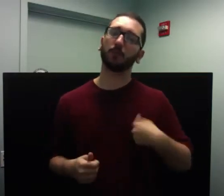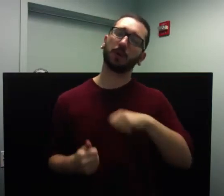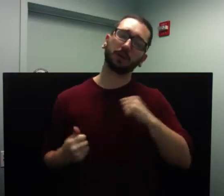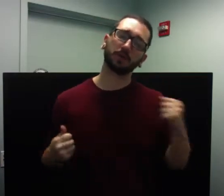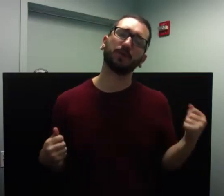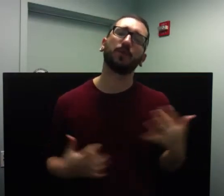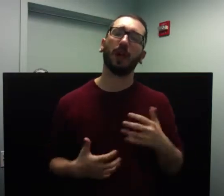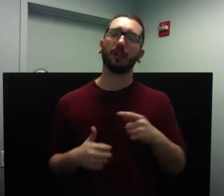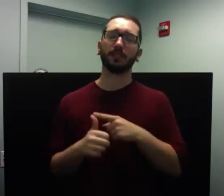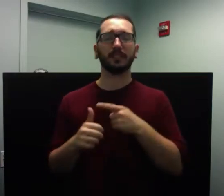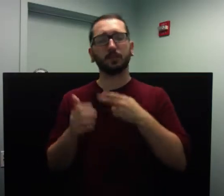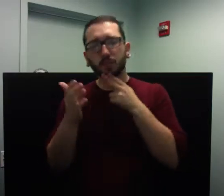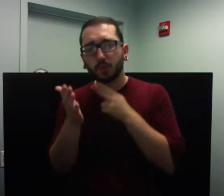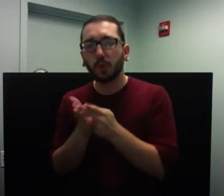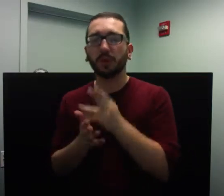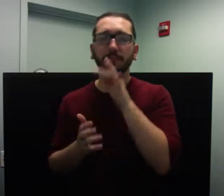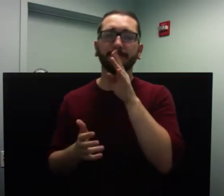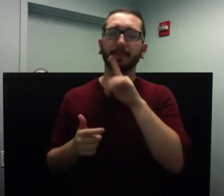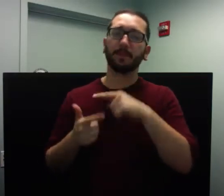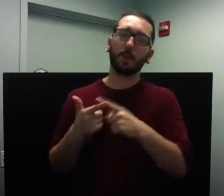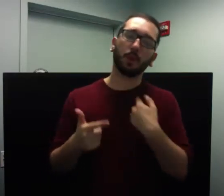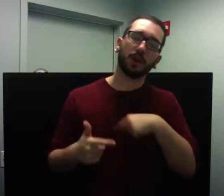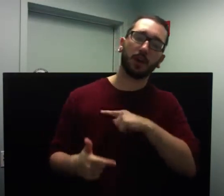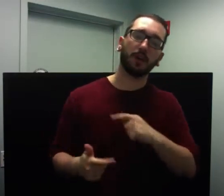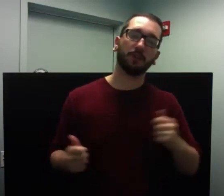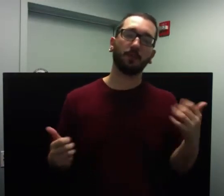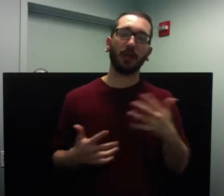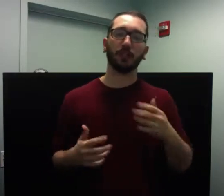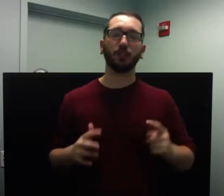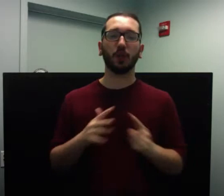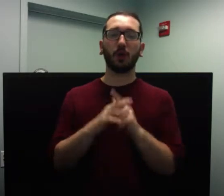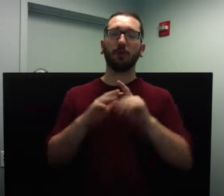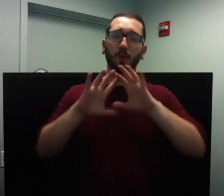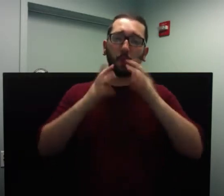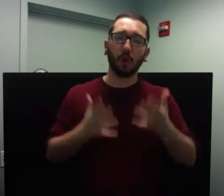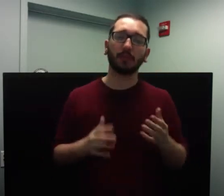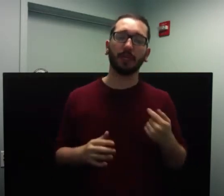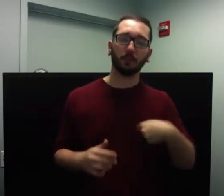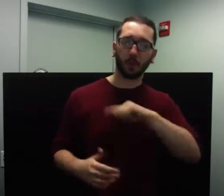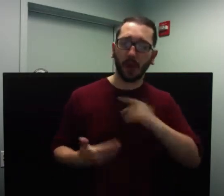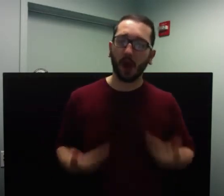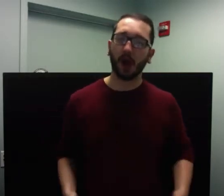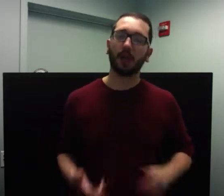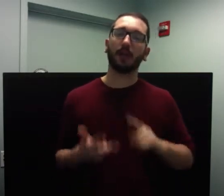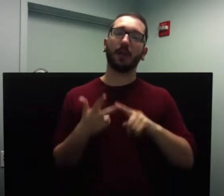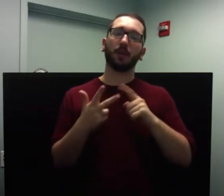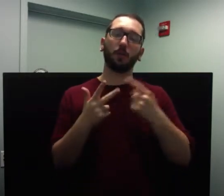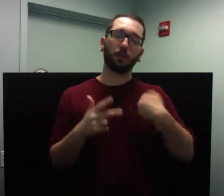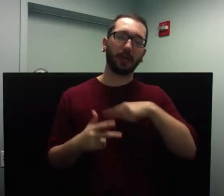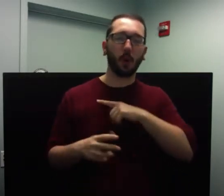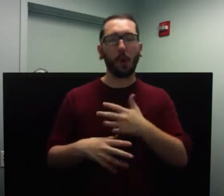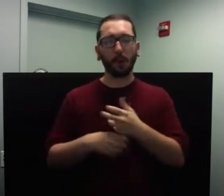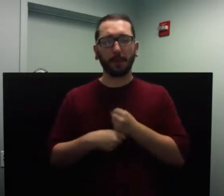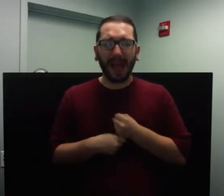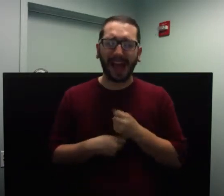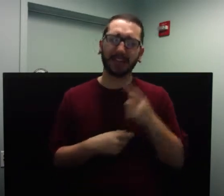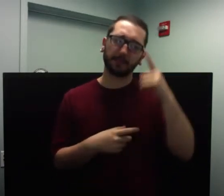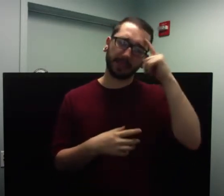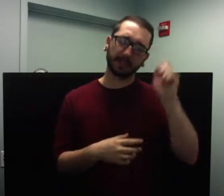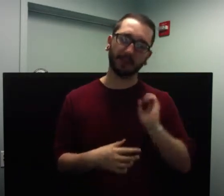the world as we are. And we're holding back in some way because of our fears. While sad to say,